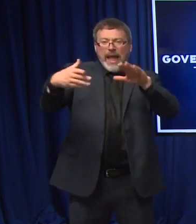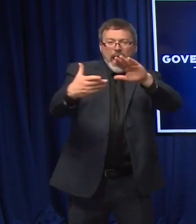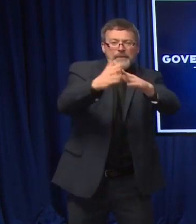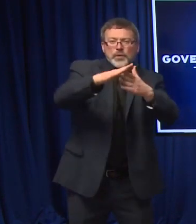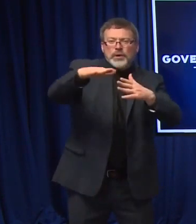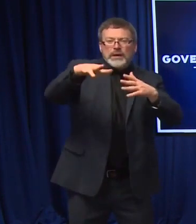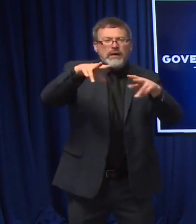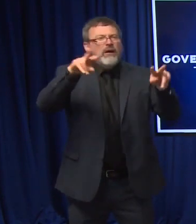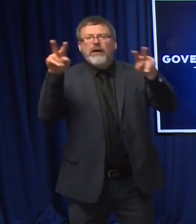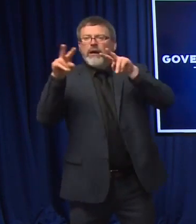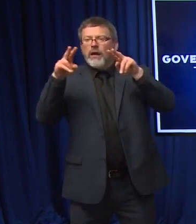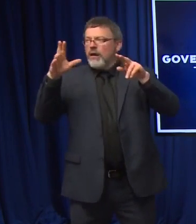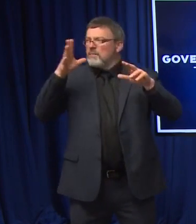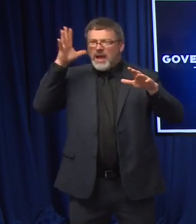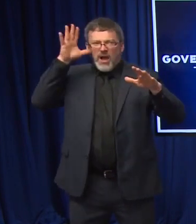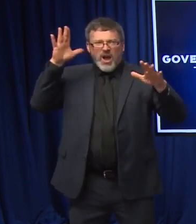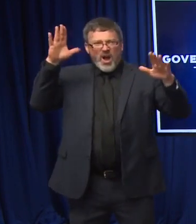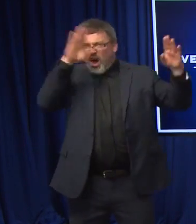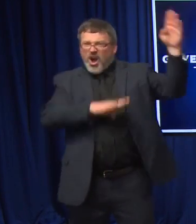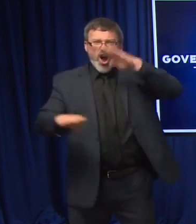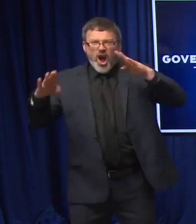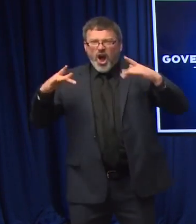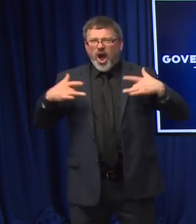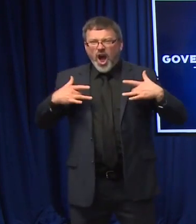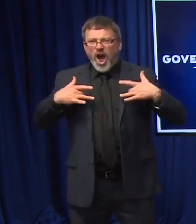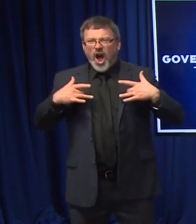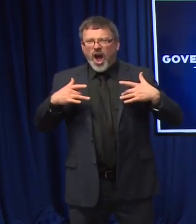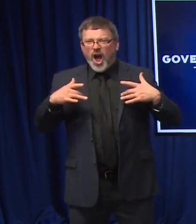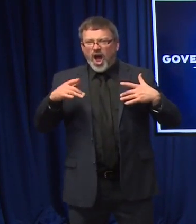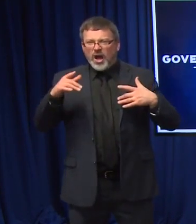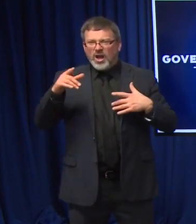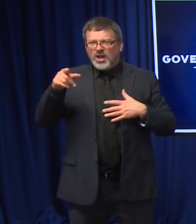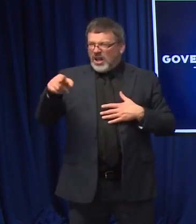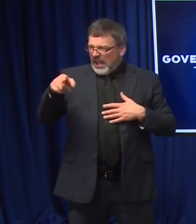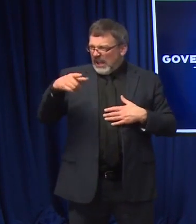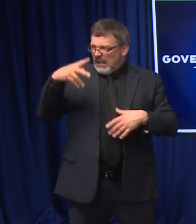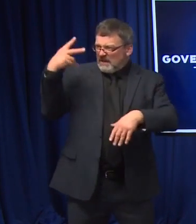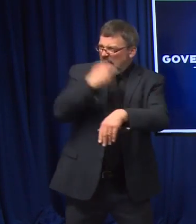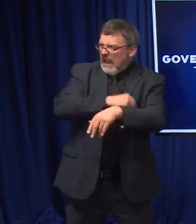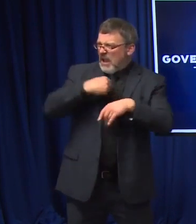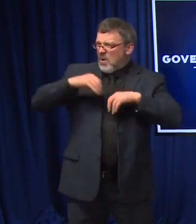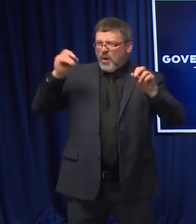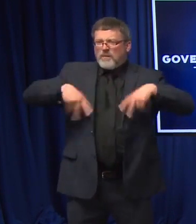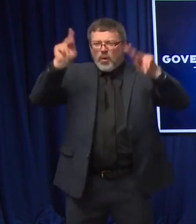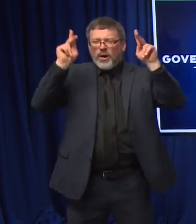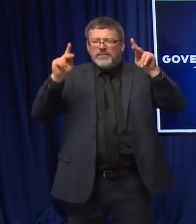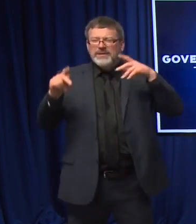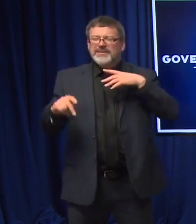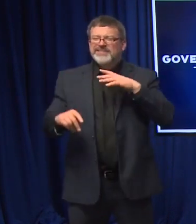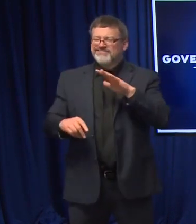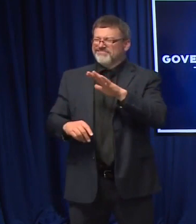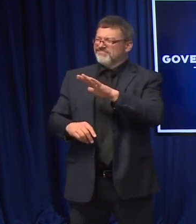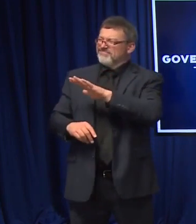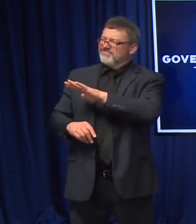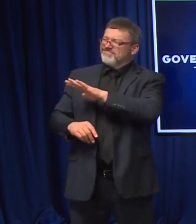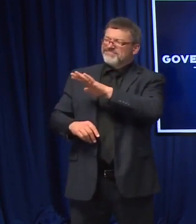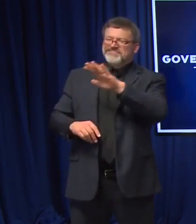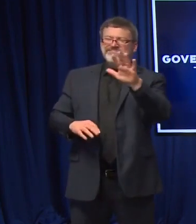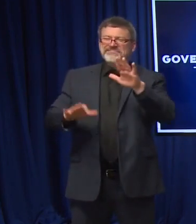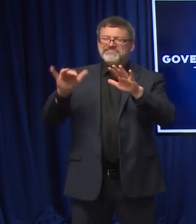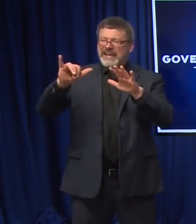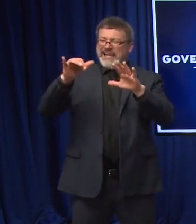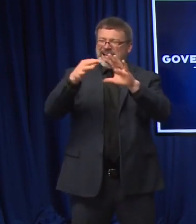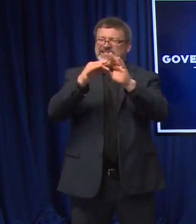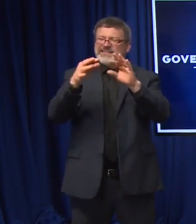be vaccinating children in schools without parental consent. And I just want to be very clear that that is incorrect. That is wrong and false